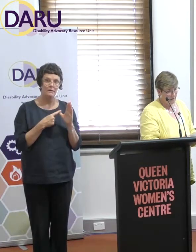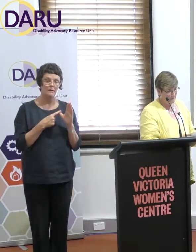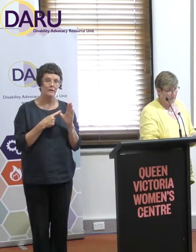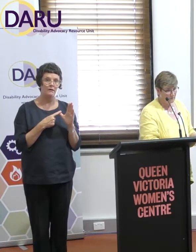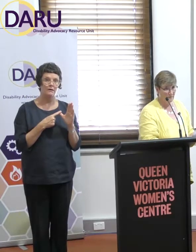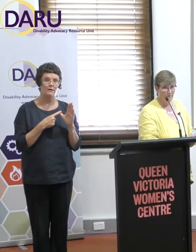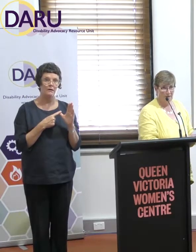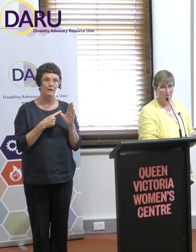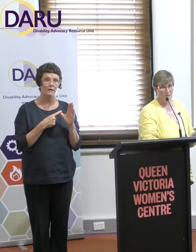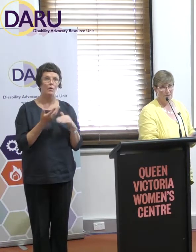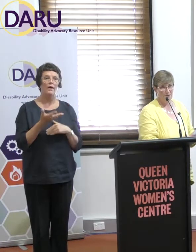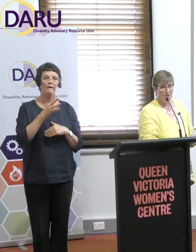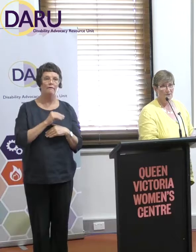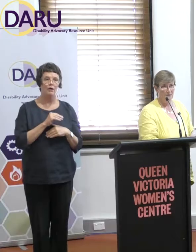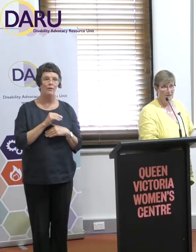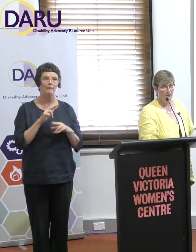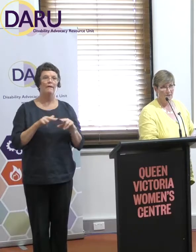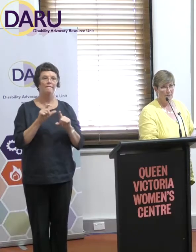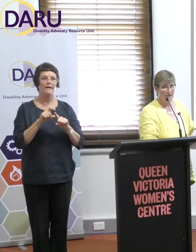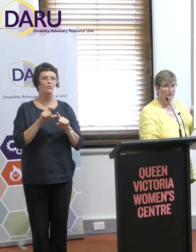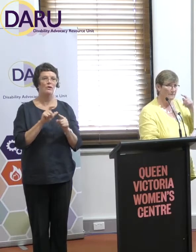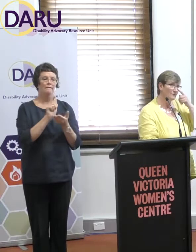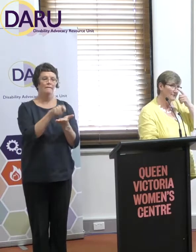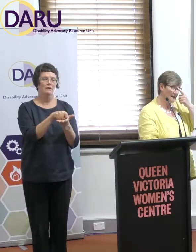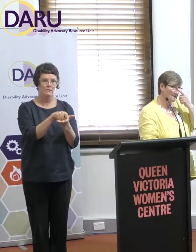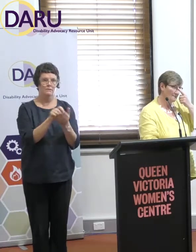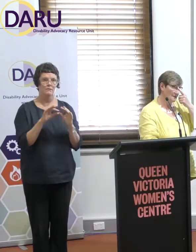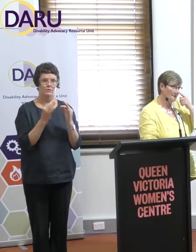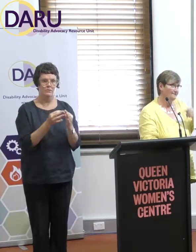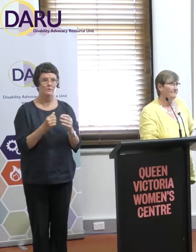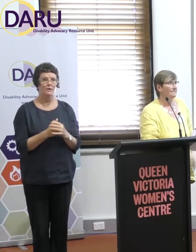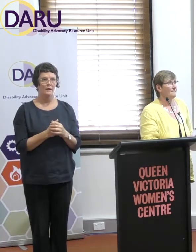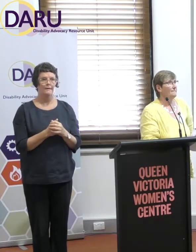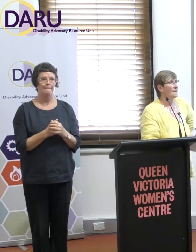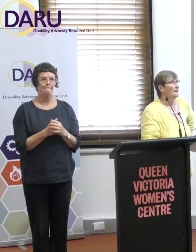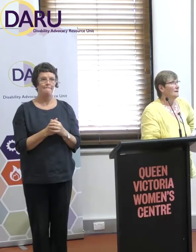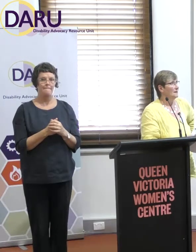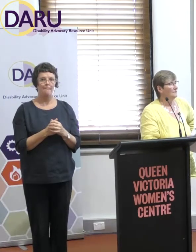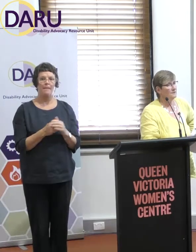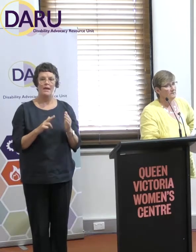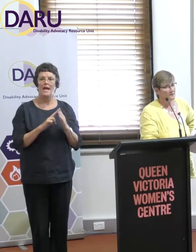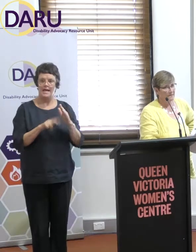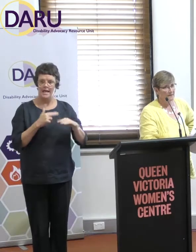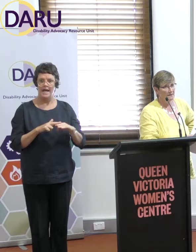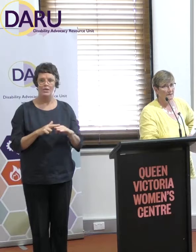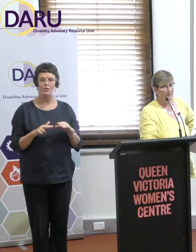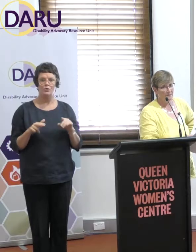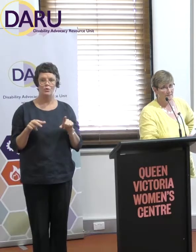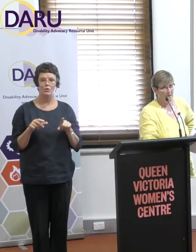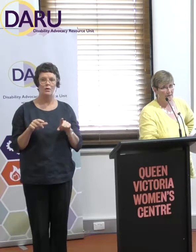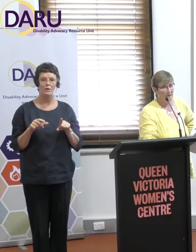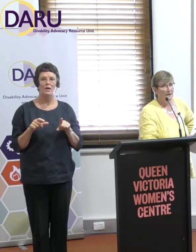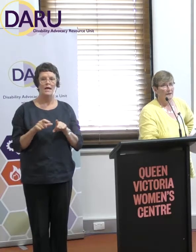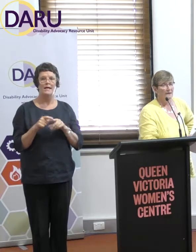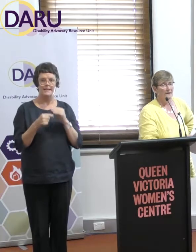the federally funded organisations. So the National Disability Advocacy Programme, the NDAP data. They have to use something that's in the